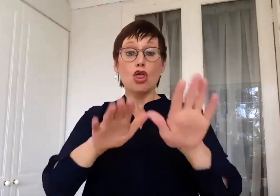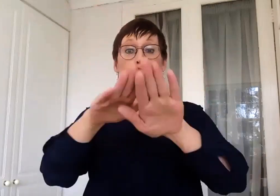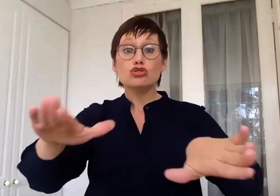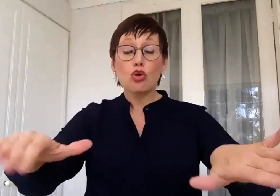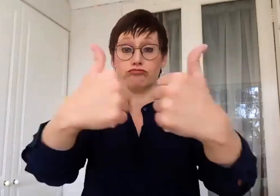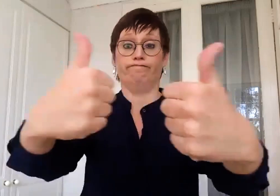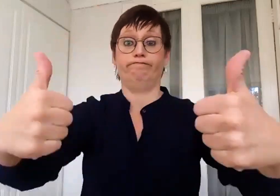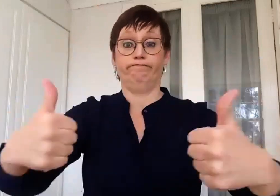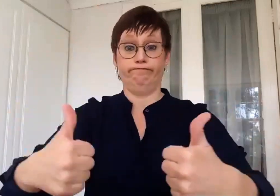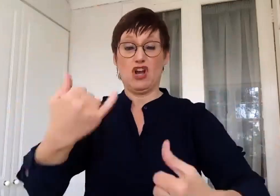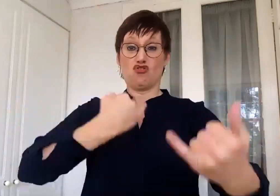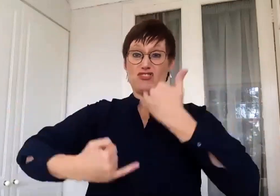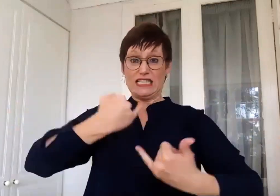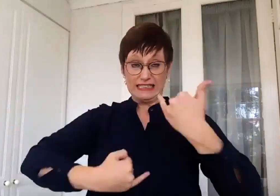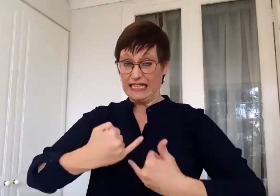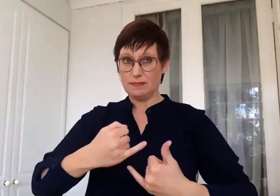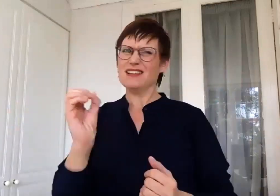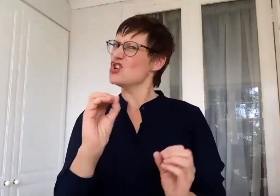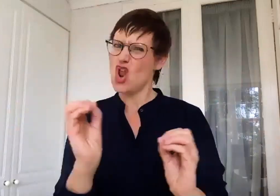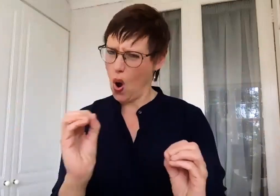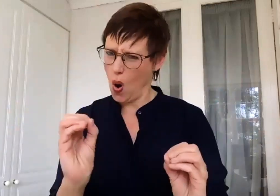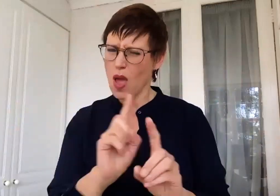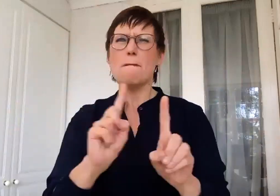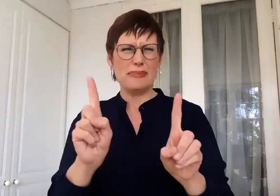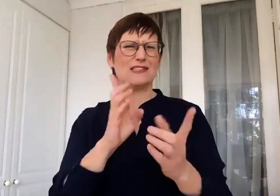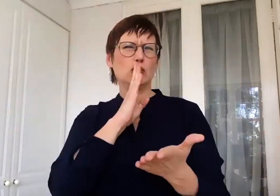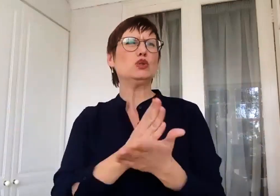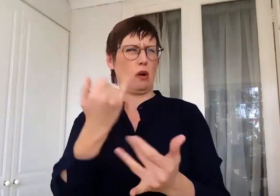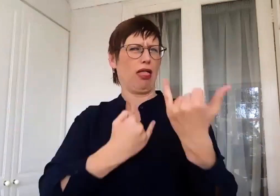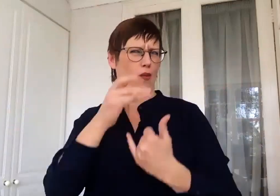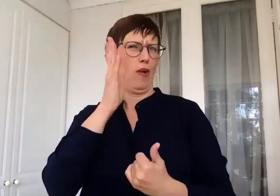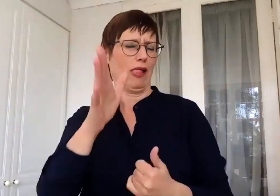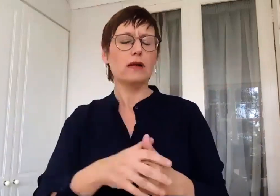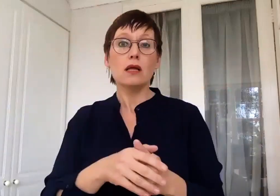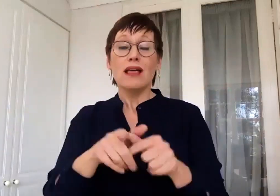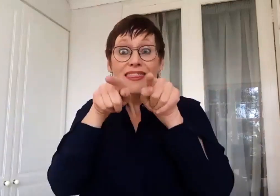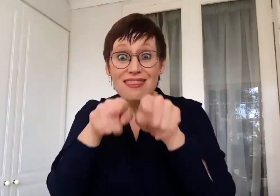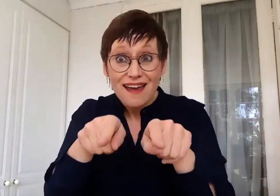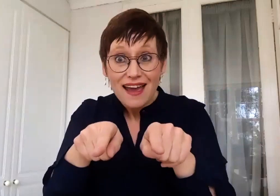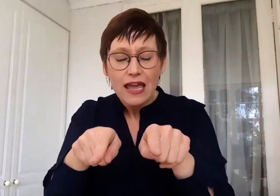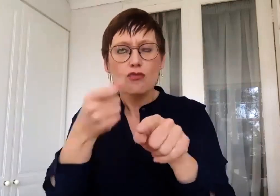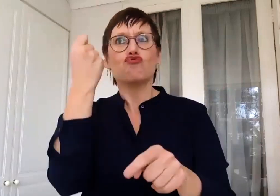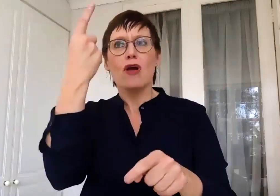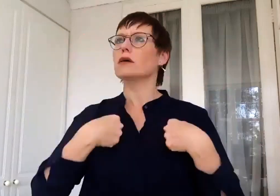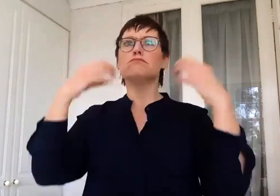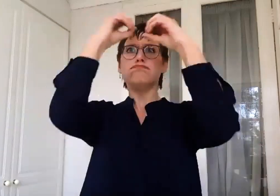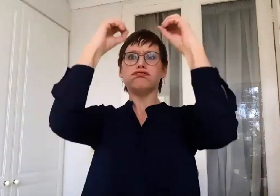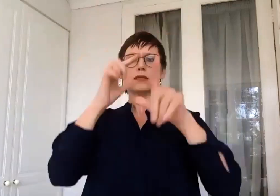judgmental and yet are the most judgmental, taught me to sign. And so I learned the authentic way of signing from the deaf and